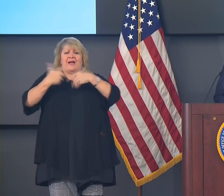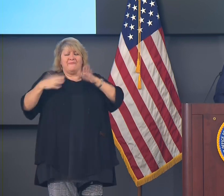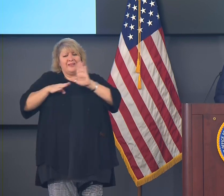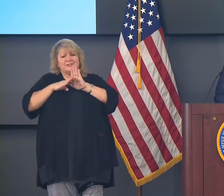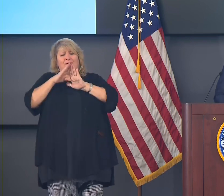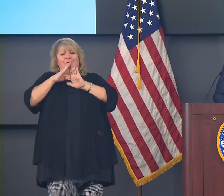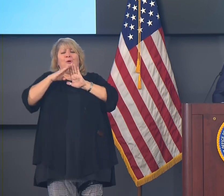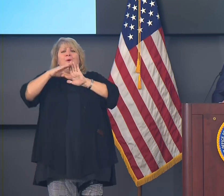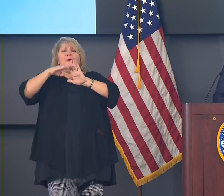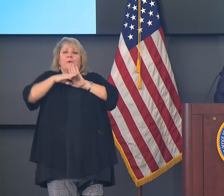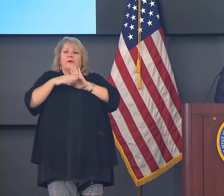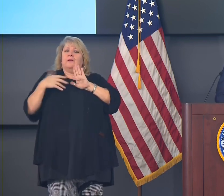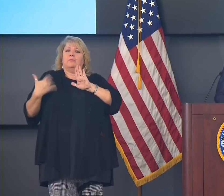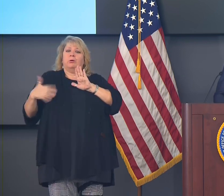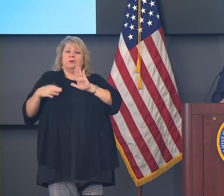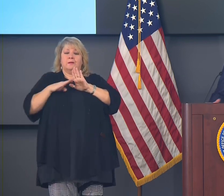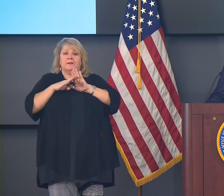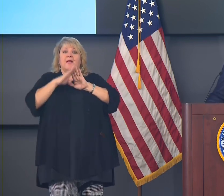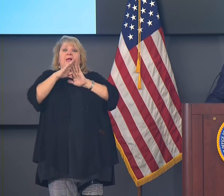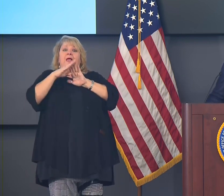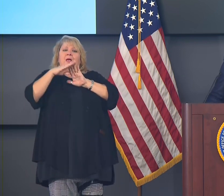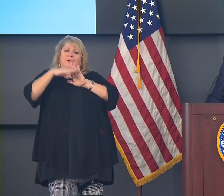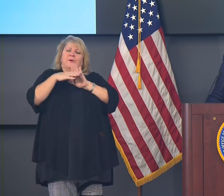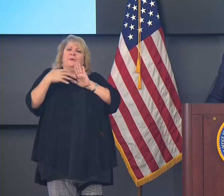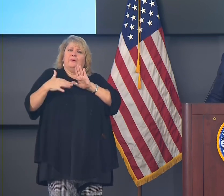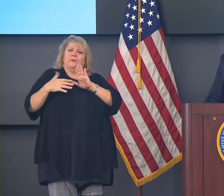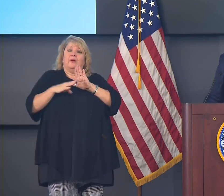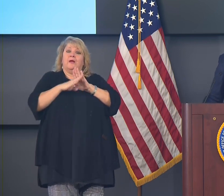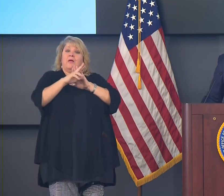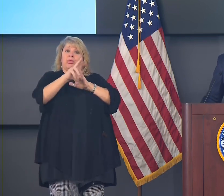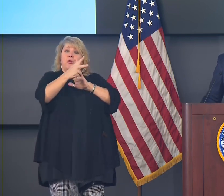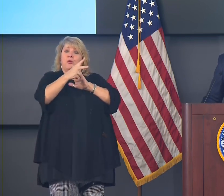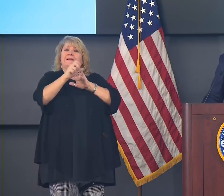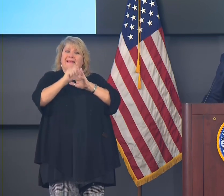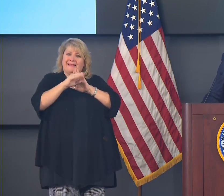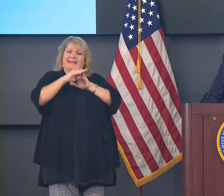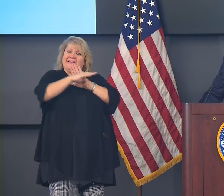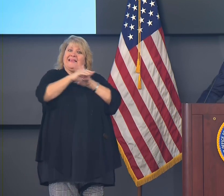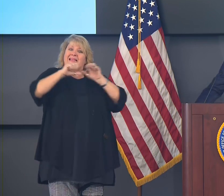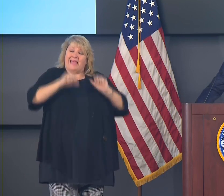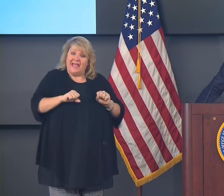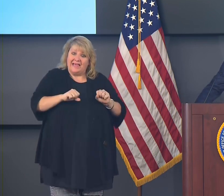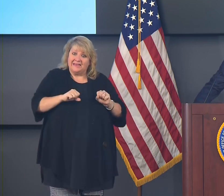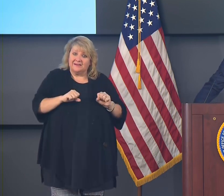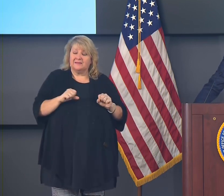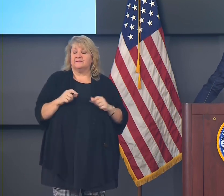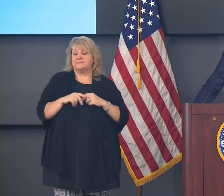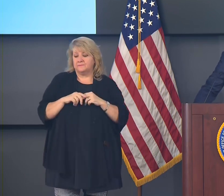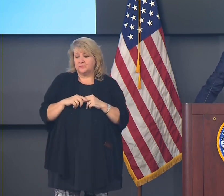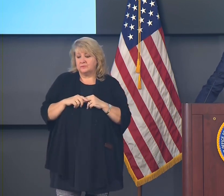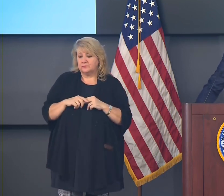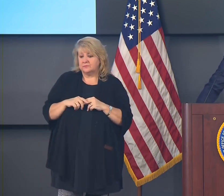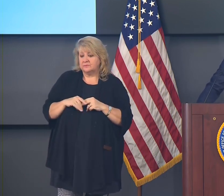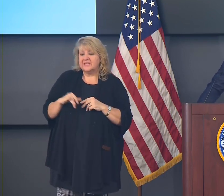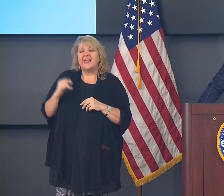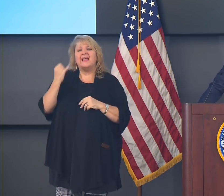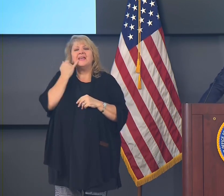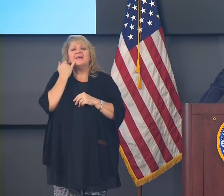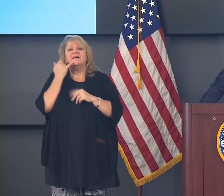Everyday households need to stick together, reduce interactions with others outside of their households whenever possible.